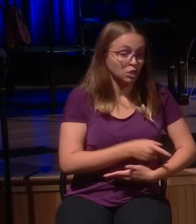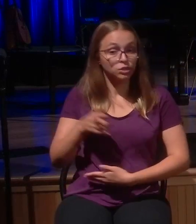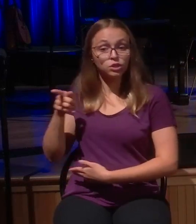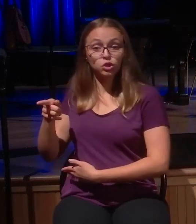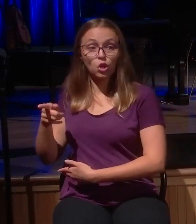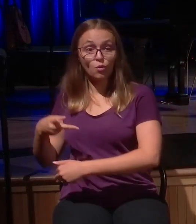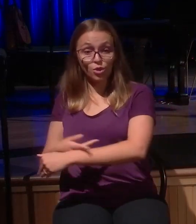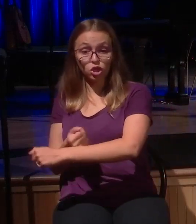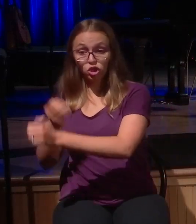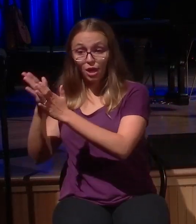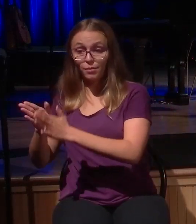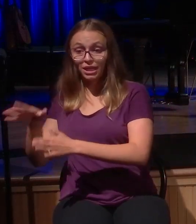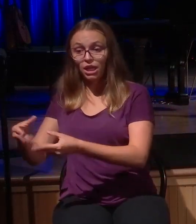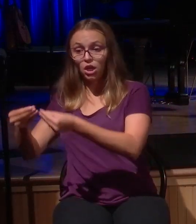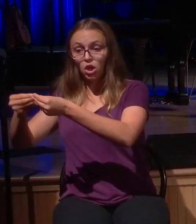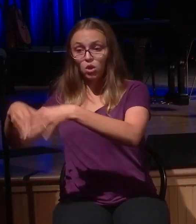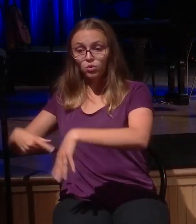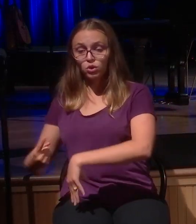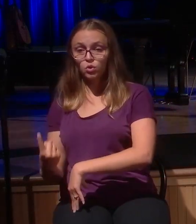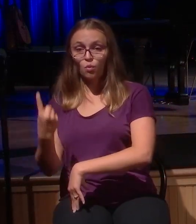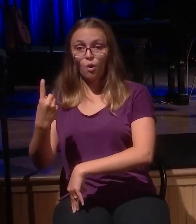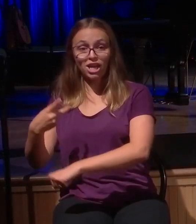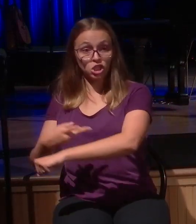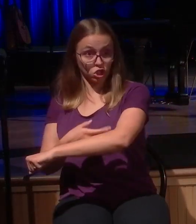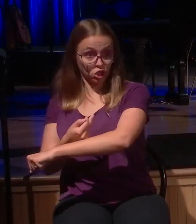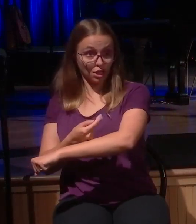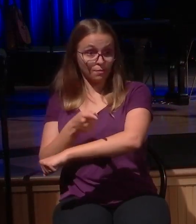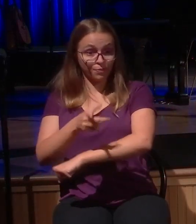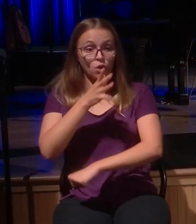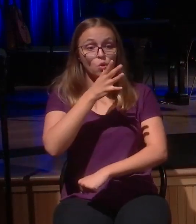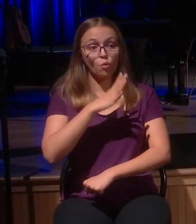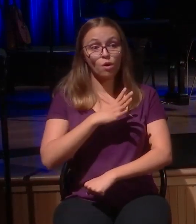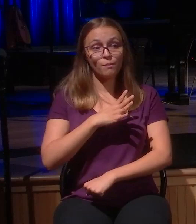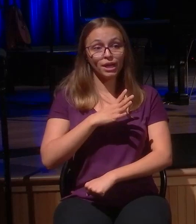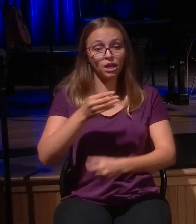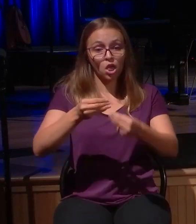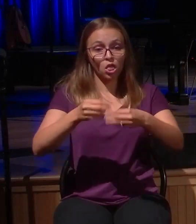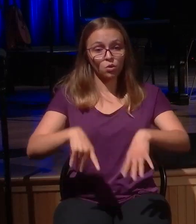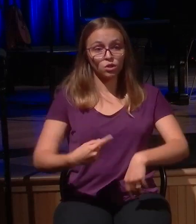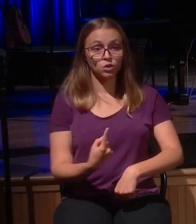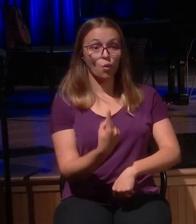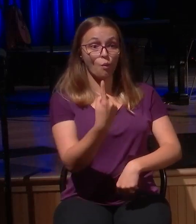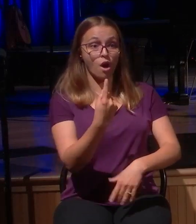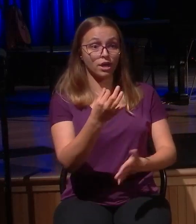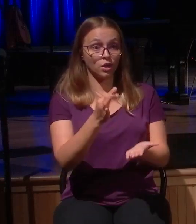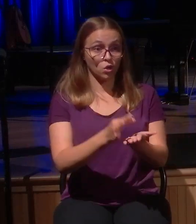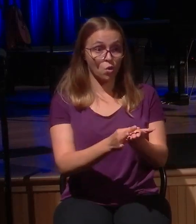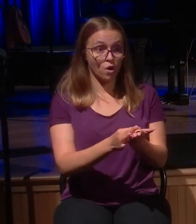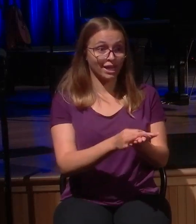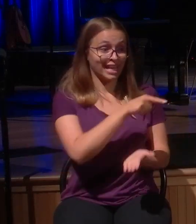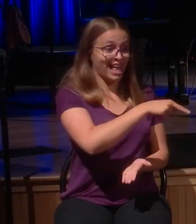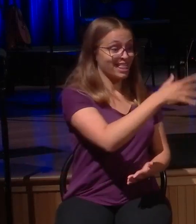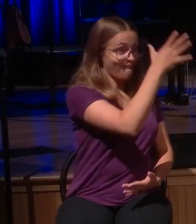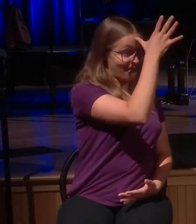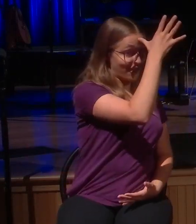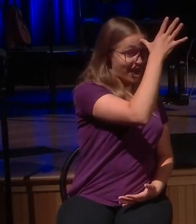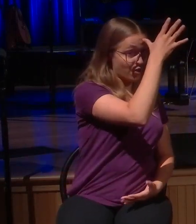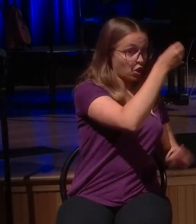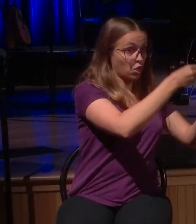coin of great value, and the father loses one son. But what we find is that as these